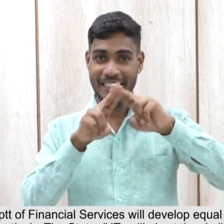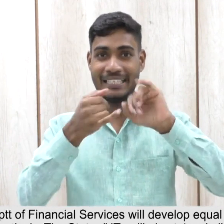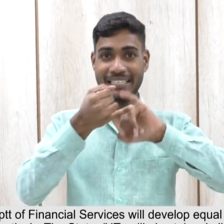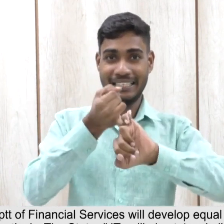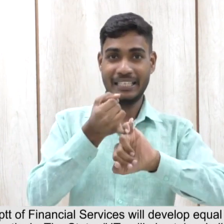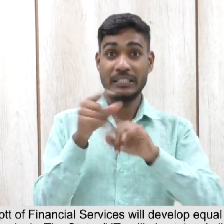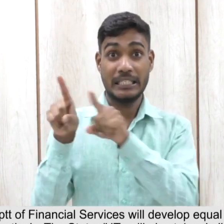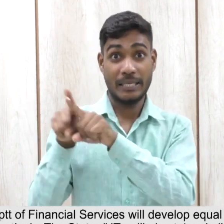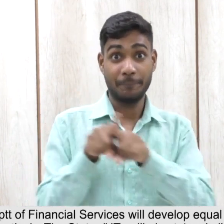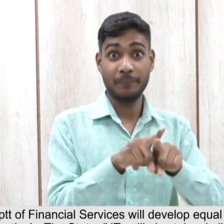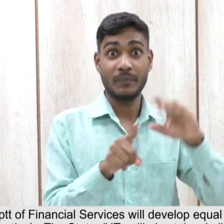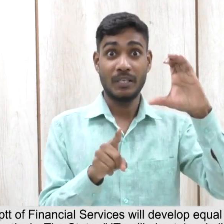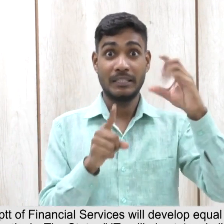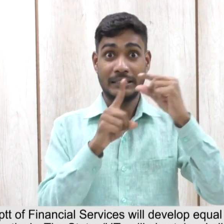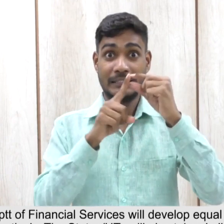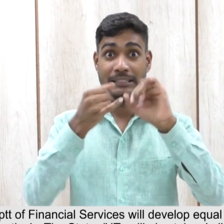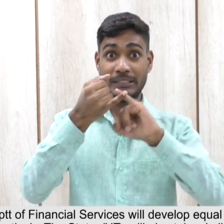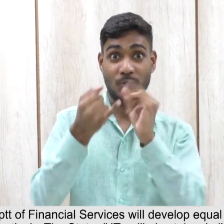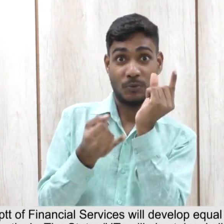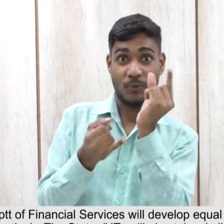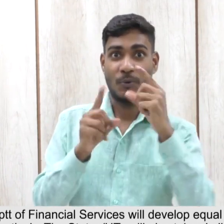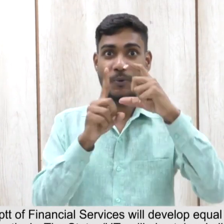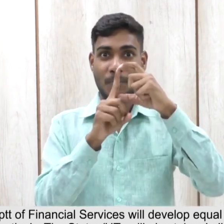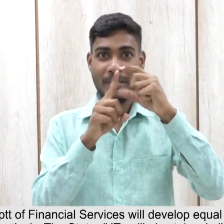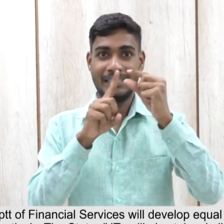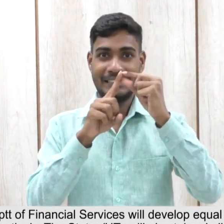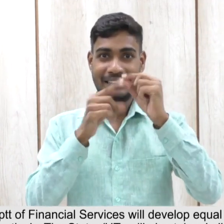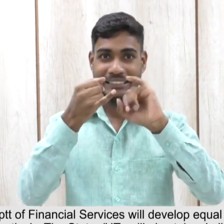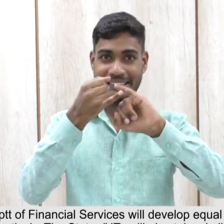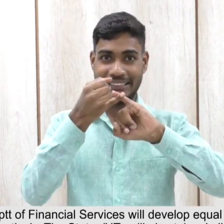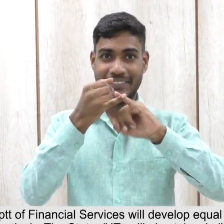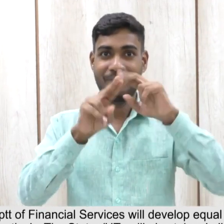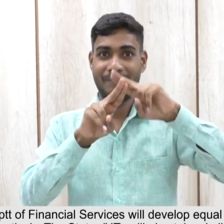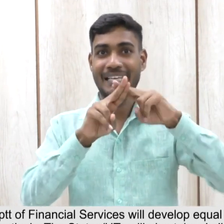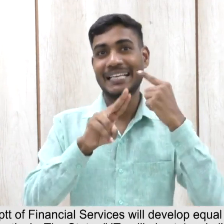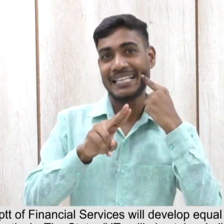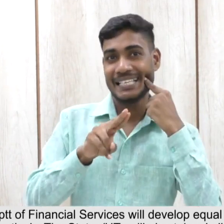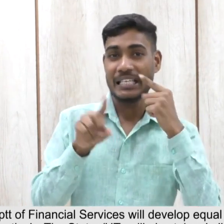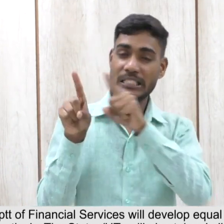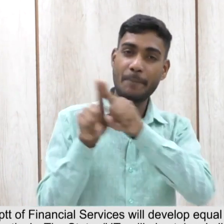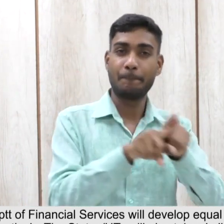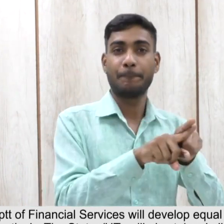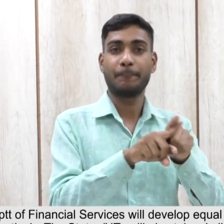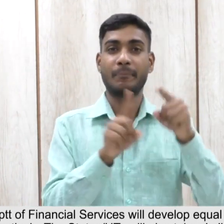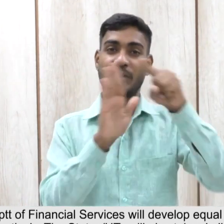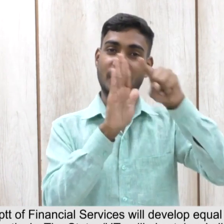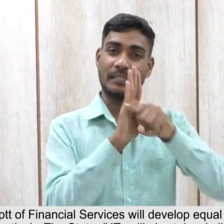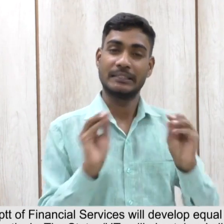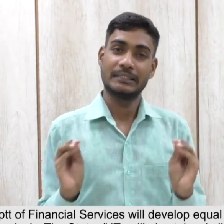Similarly, the Department of Public Enterprises and Department of Financial Services will develop equal opportunity policy